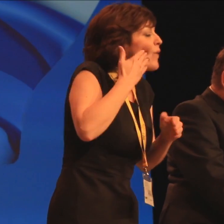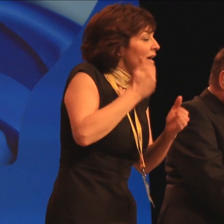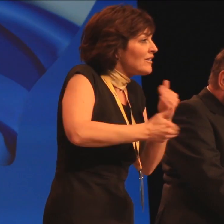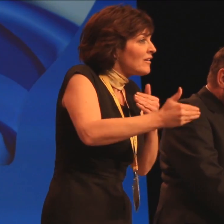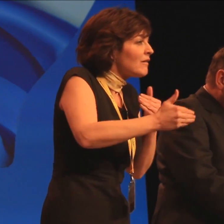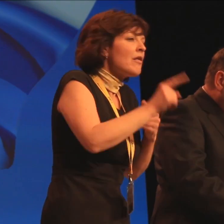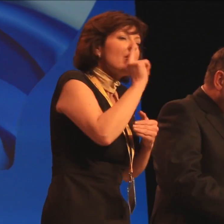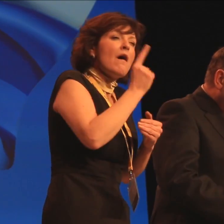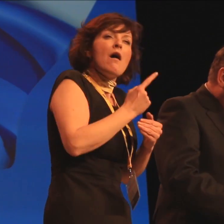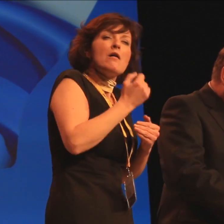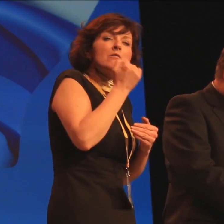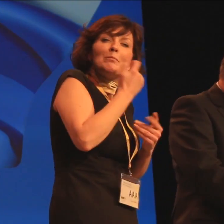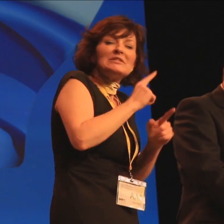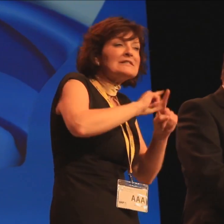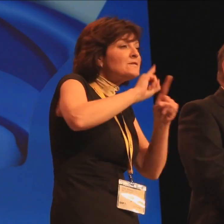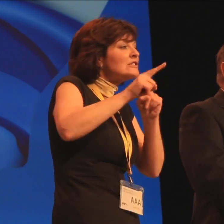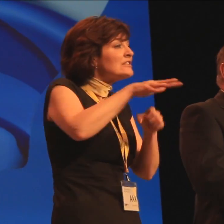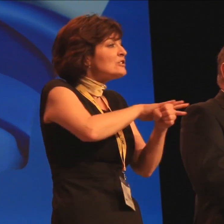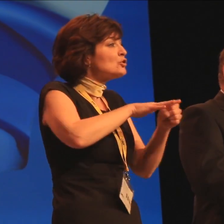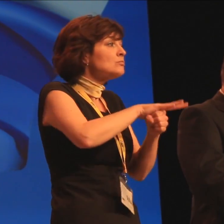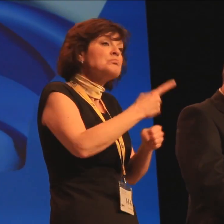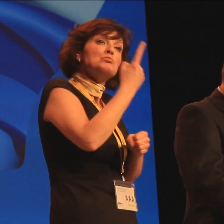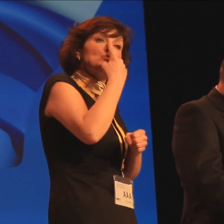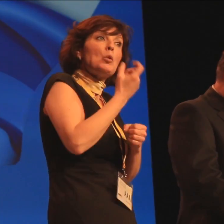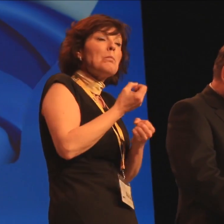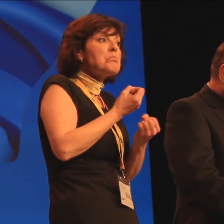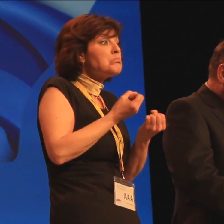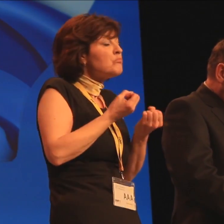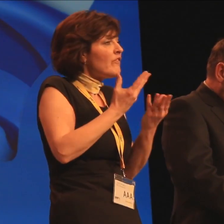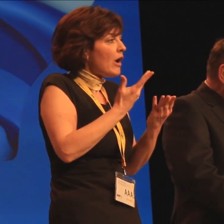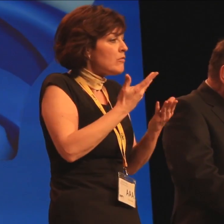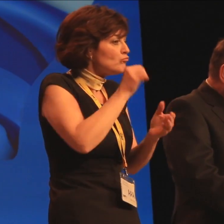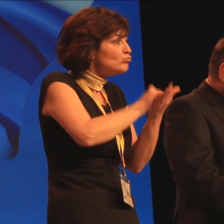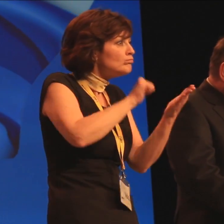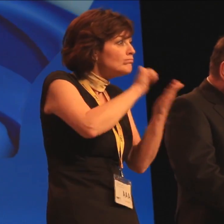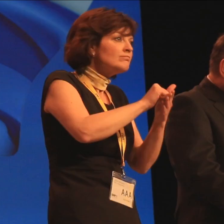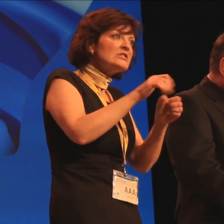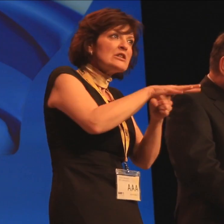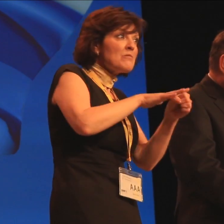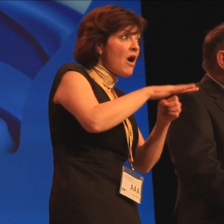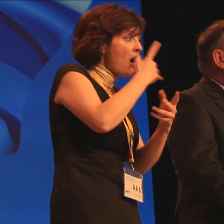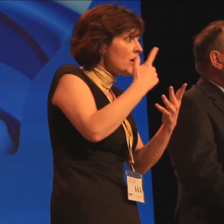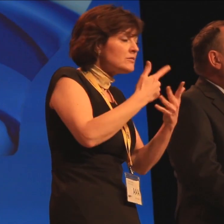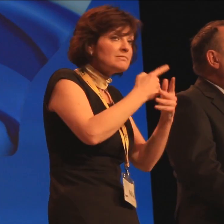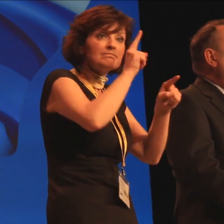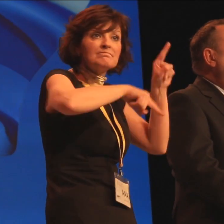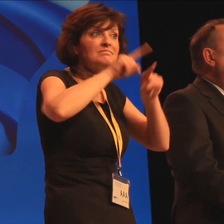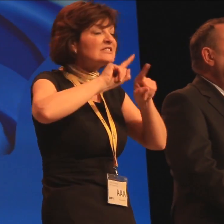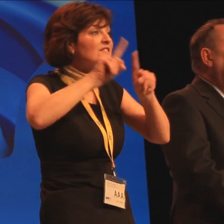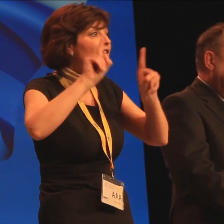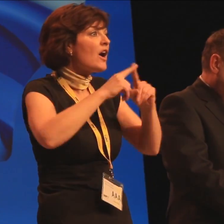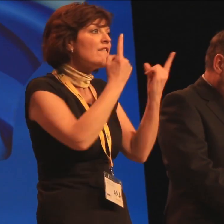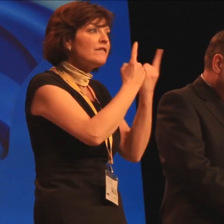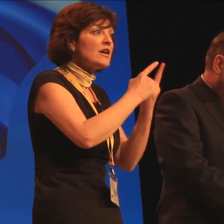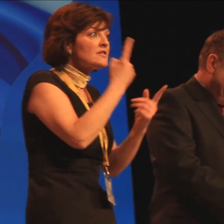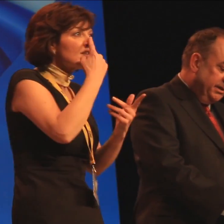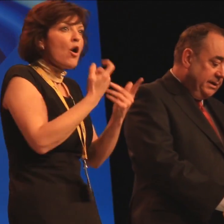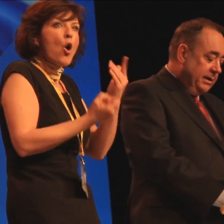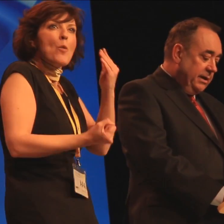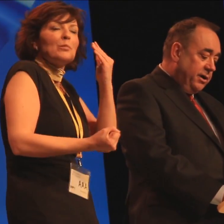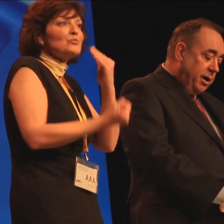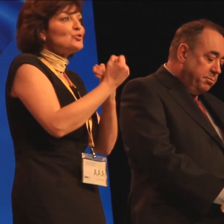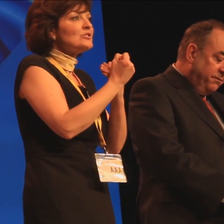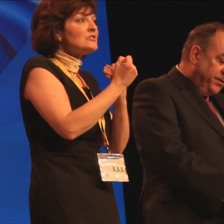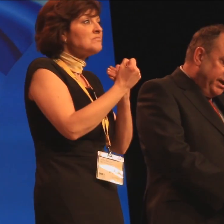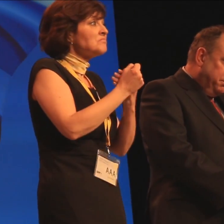There are a number of situations which could provide the circumstances. There are a number of events which could precipitate the next opportunity.